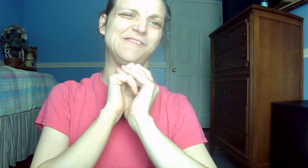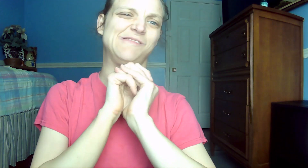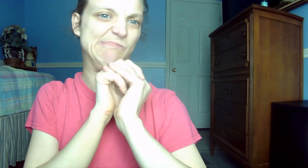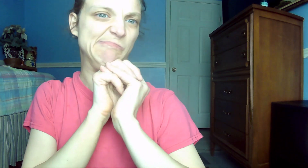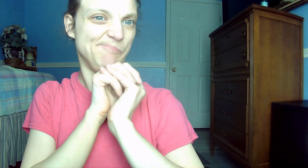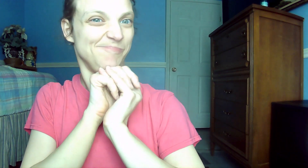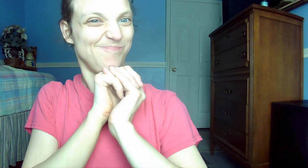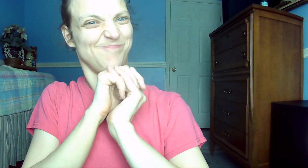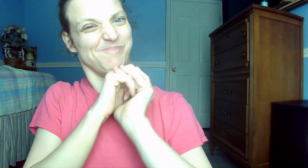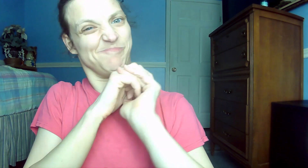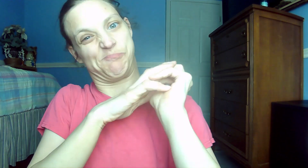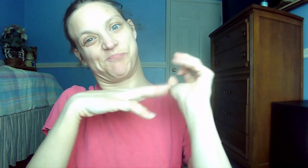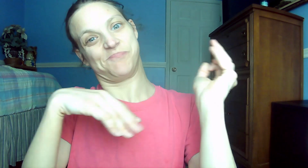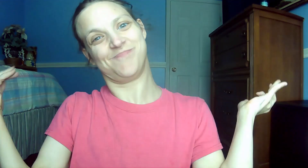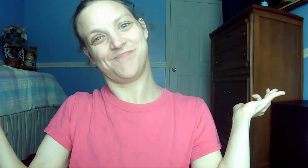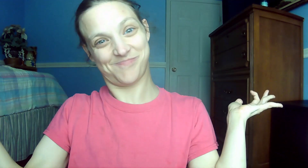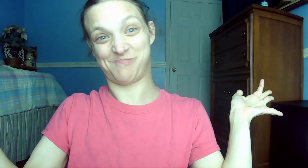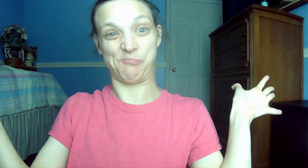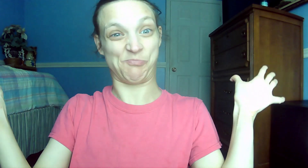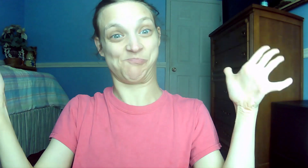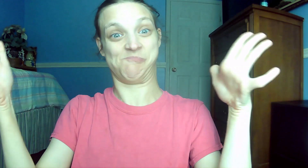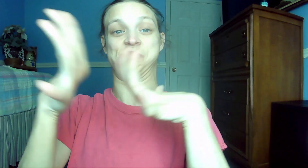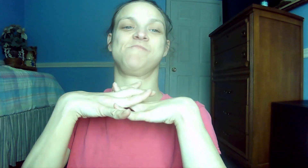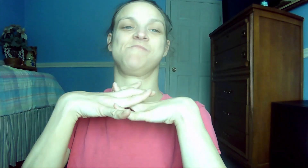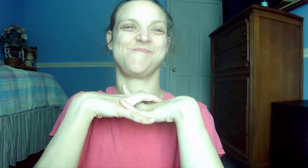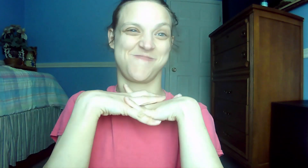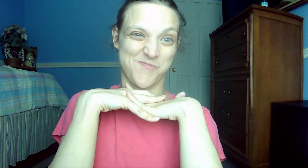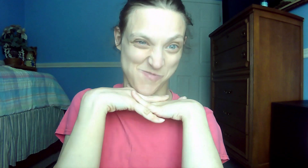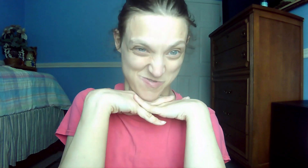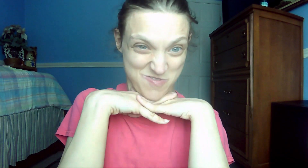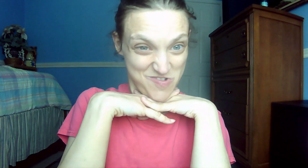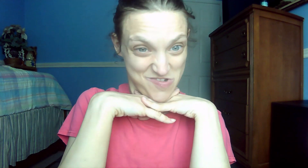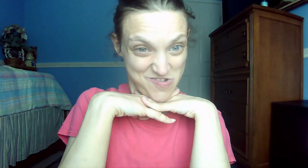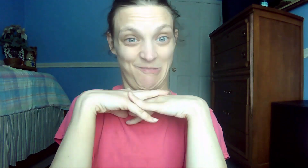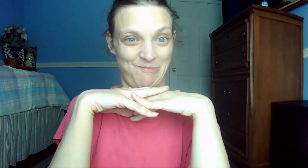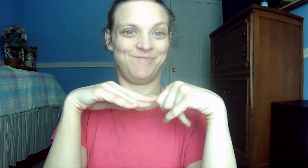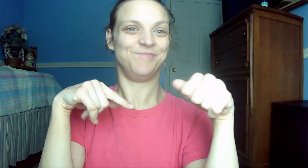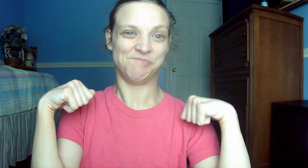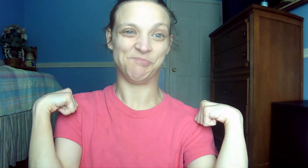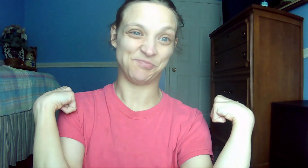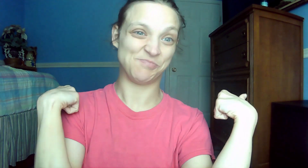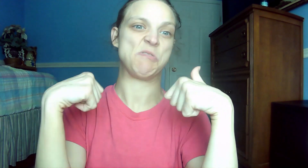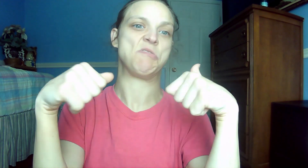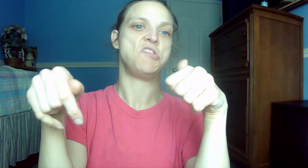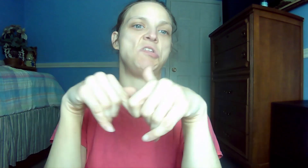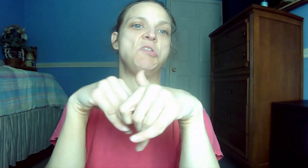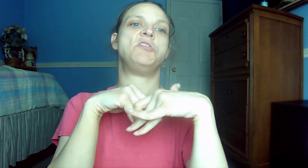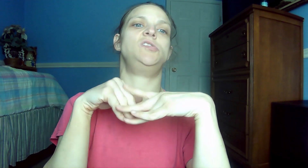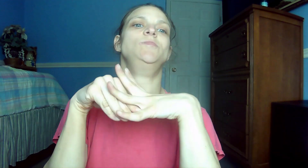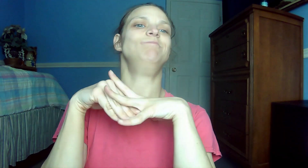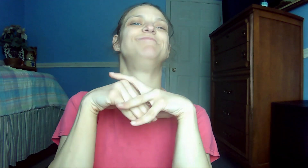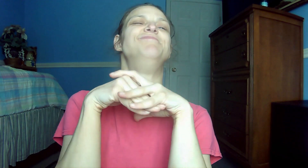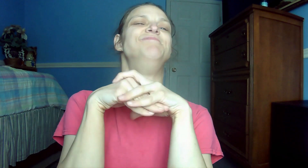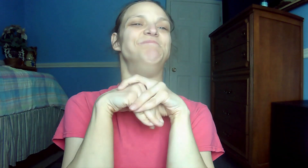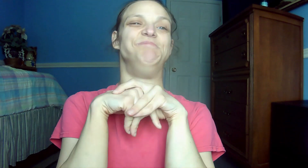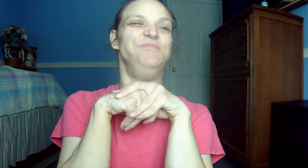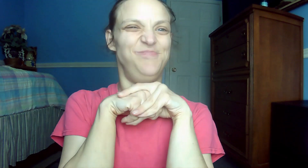Israel, the Lord our God, the Lord is one. 28. John 13.34